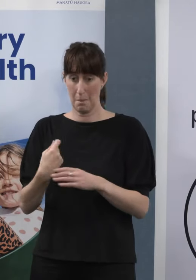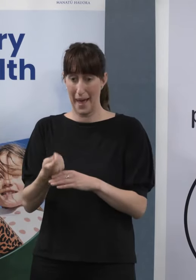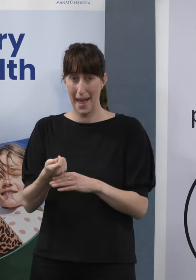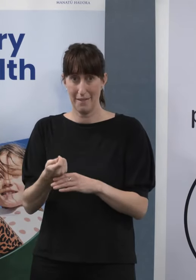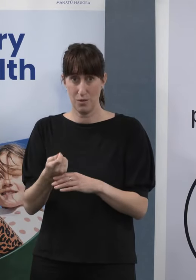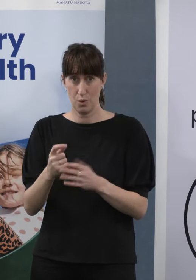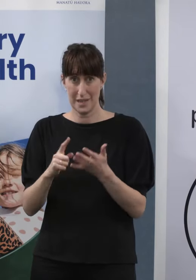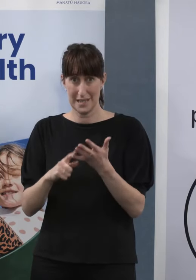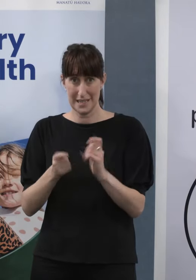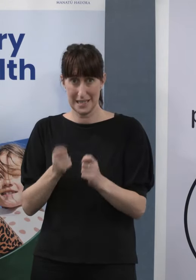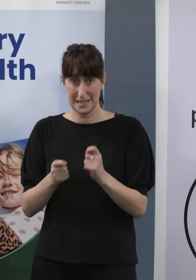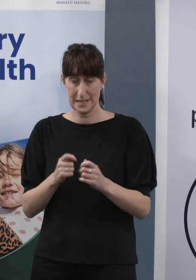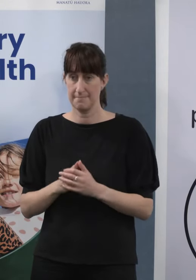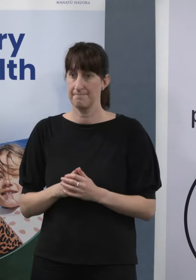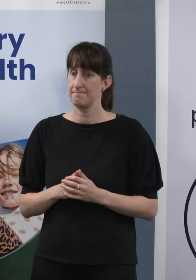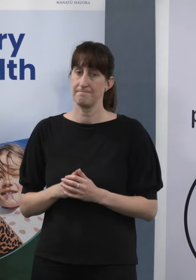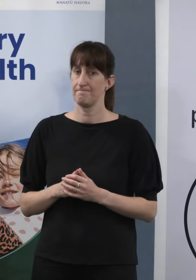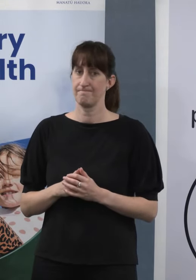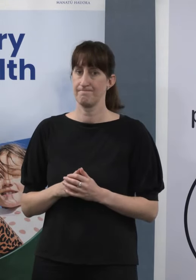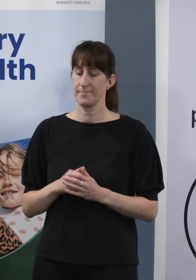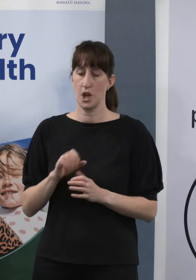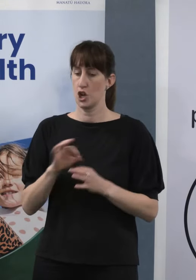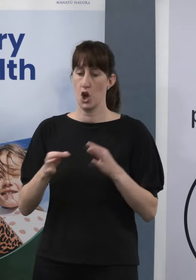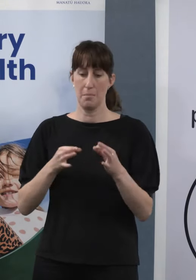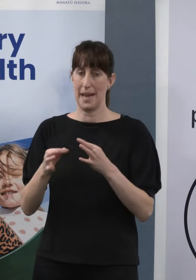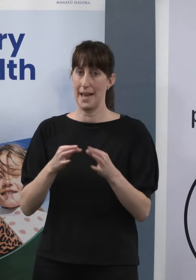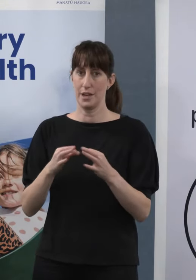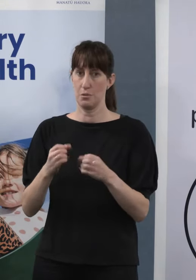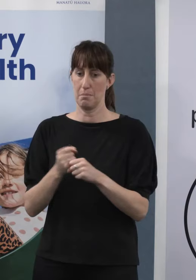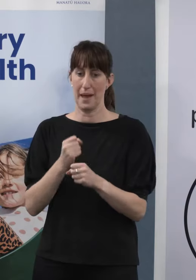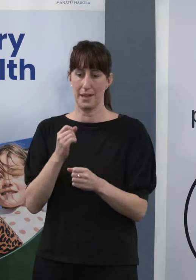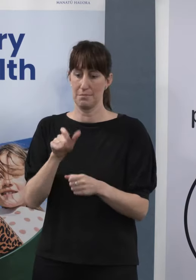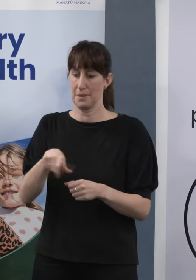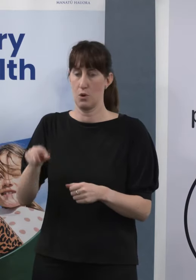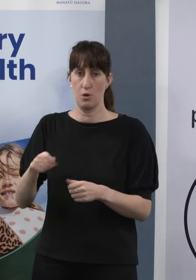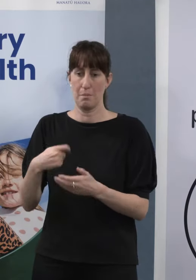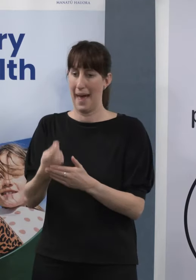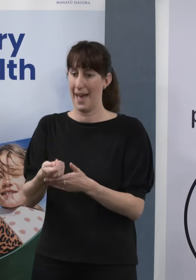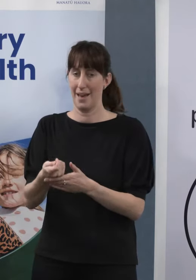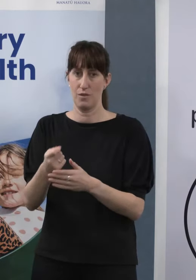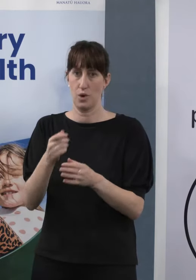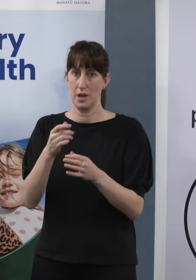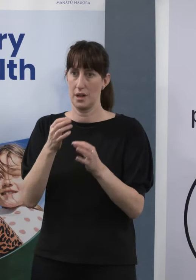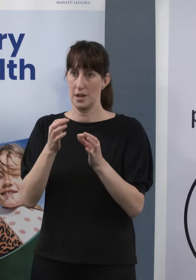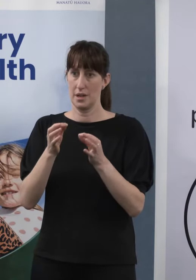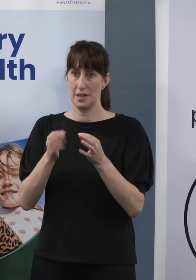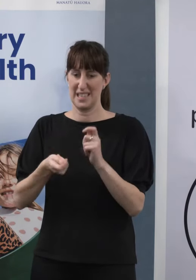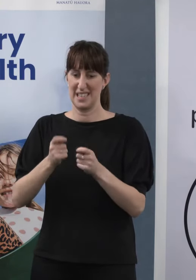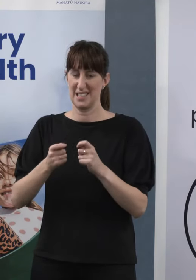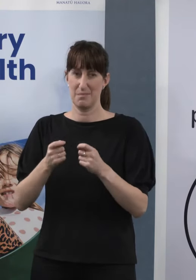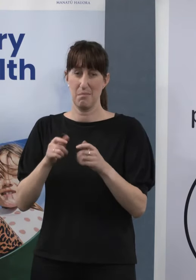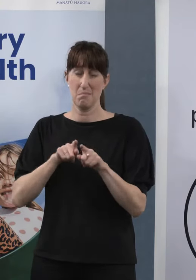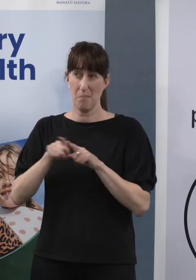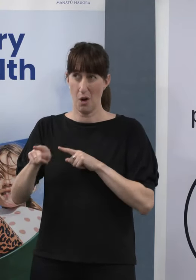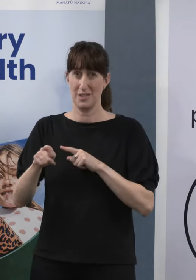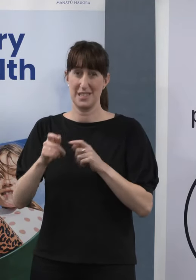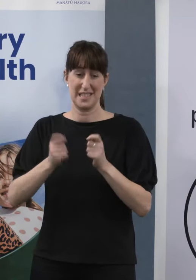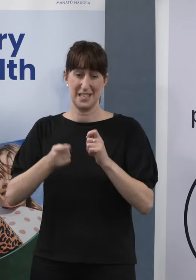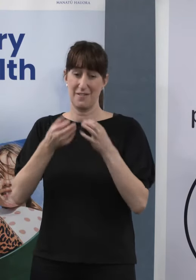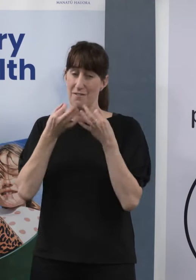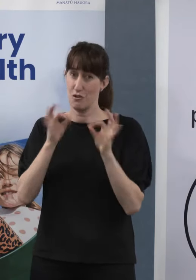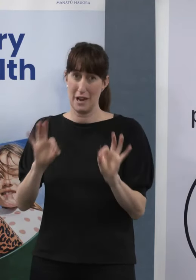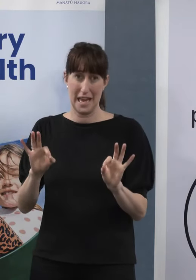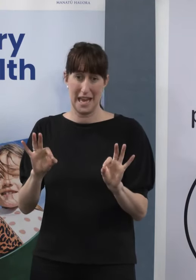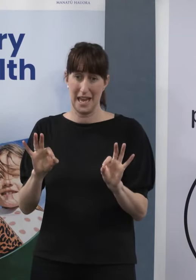introduce charges for COVID testing, and laboratory testing is largely free in New Zealand. Most tests are